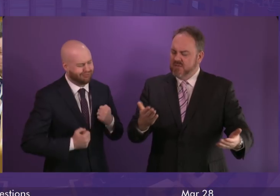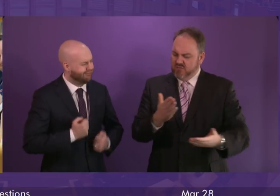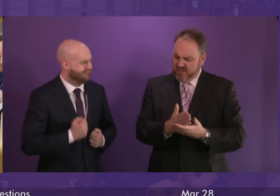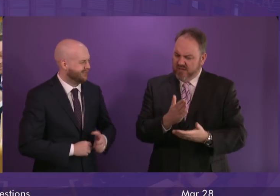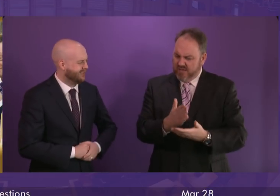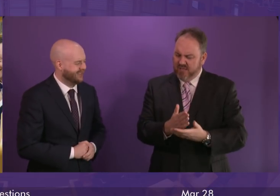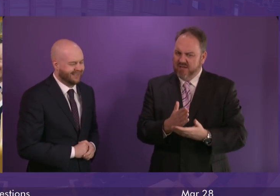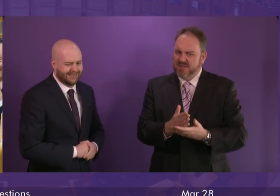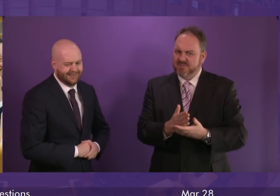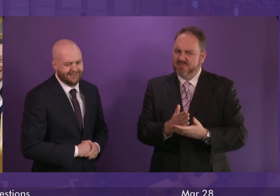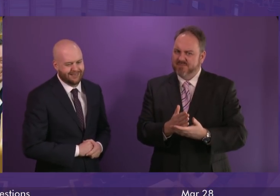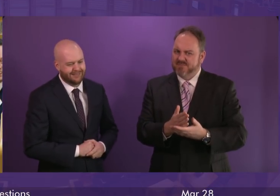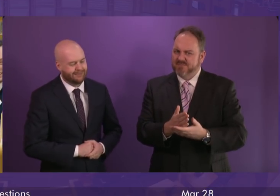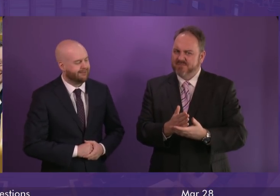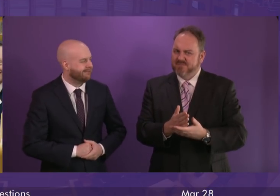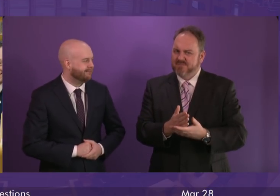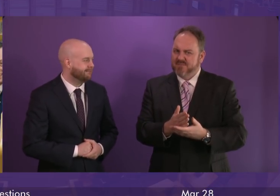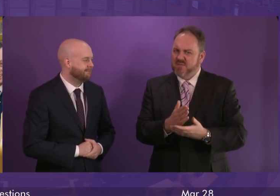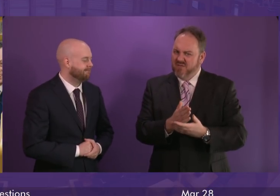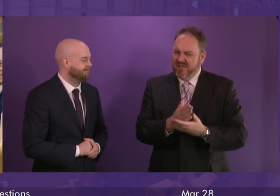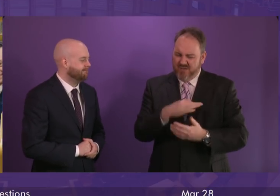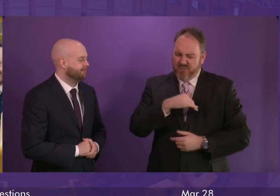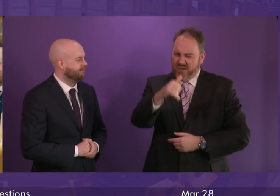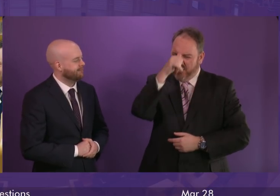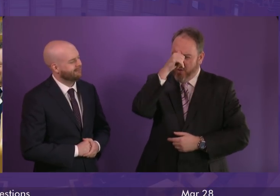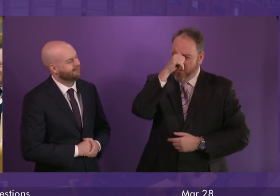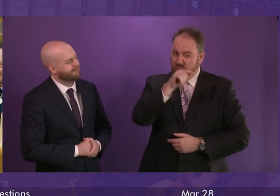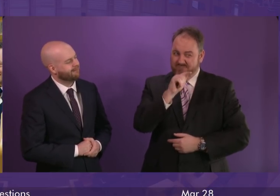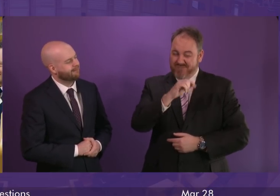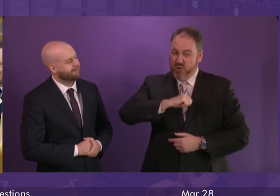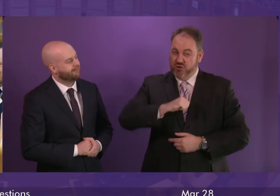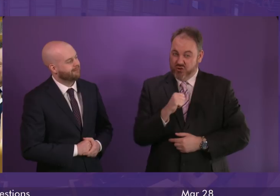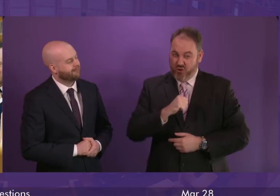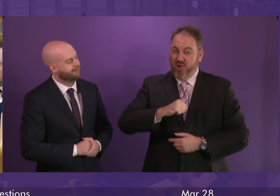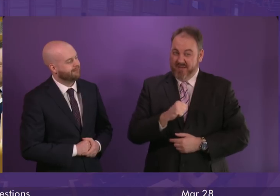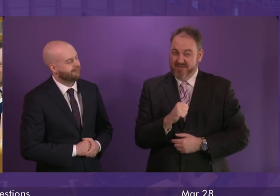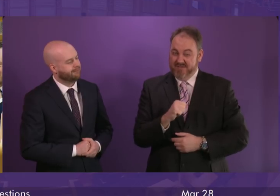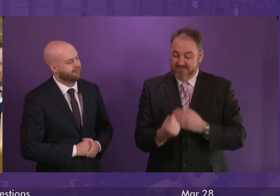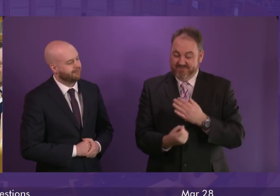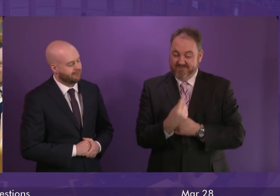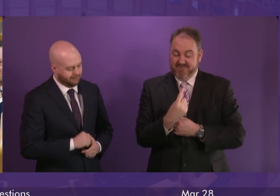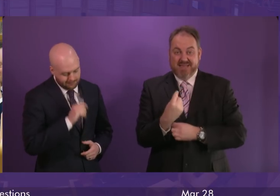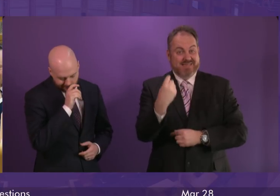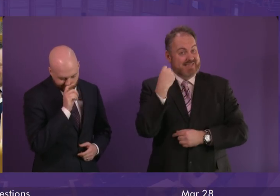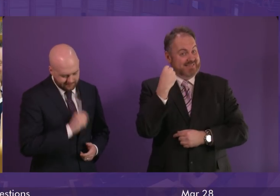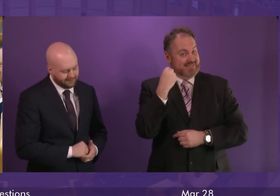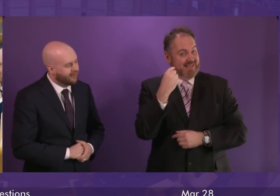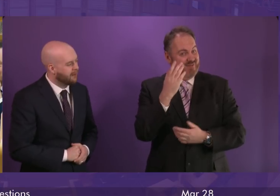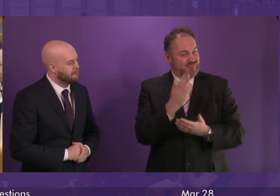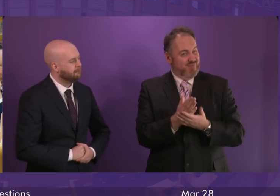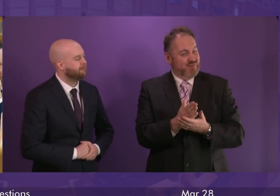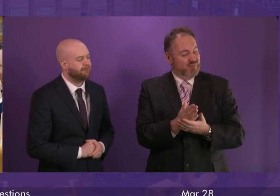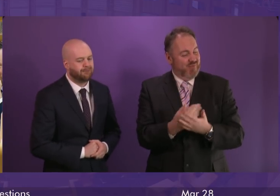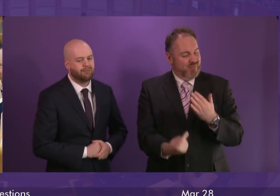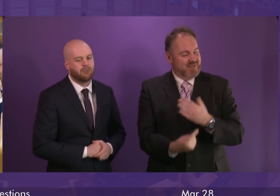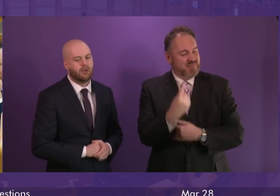Isn't it the case that what Scotland saw yet again, yesterday, is that when push comes to shove